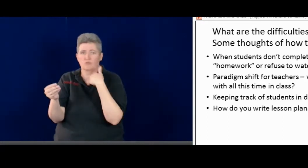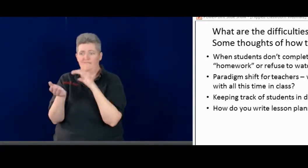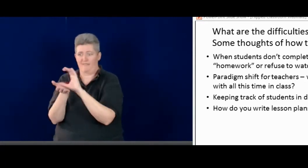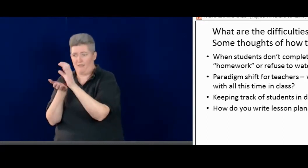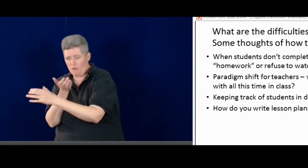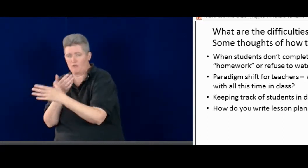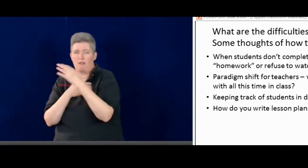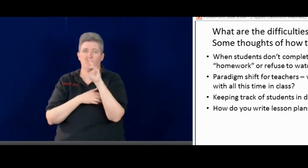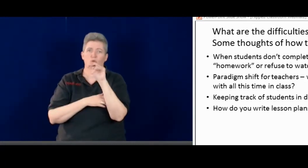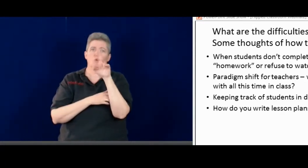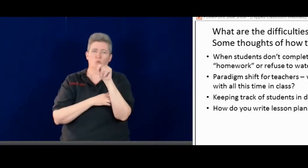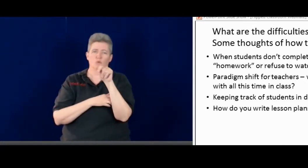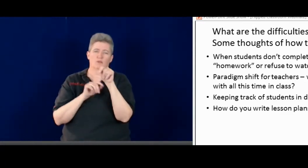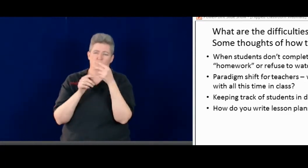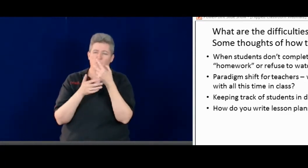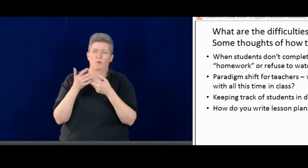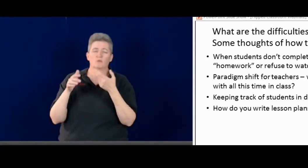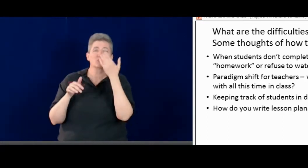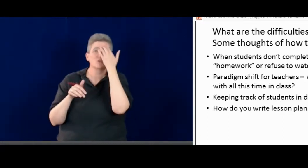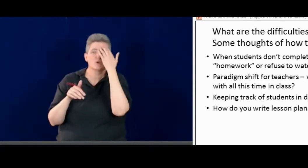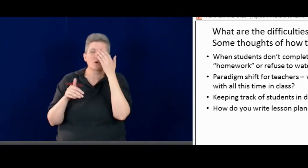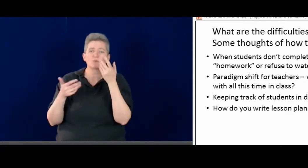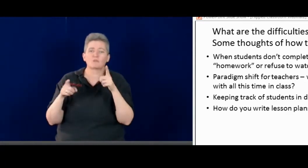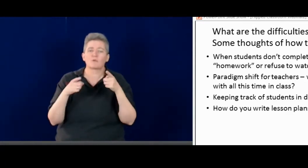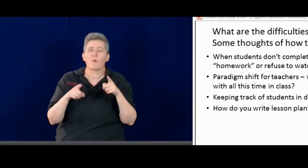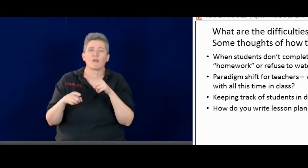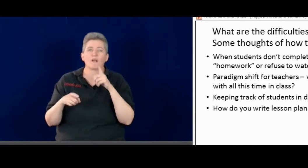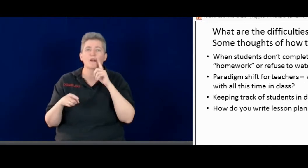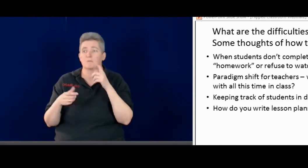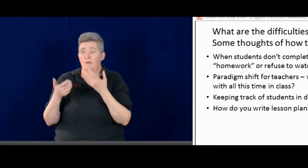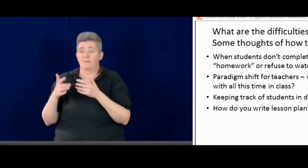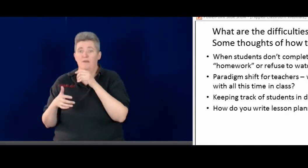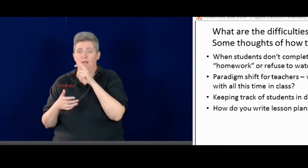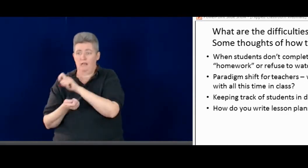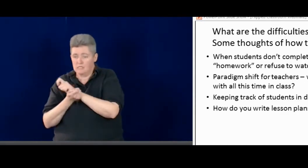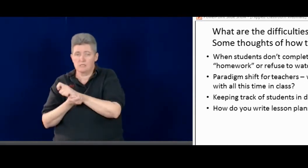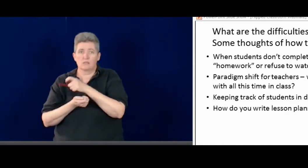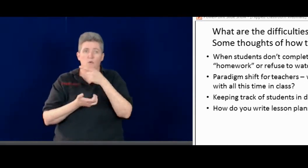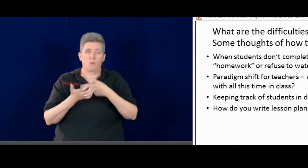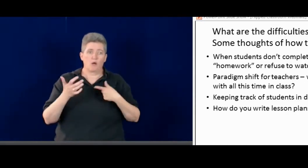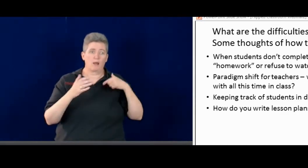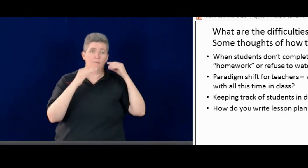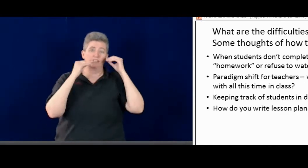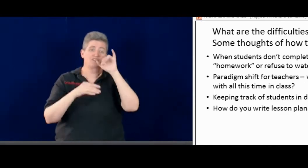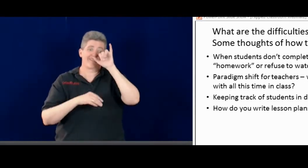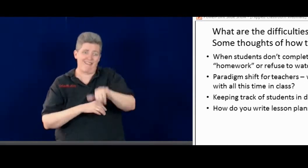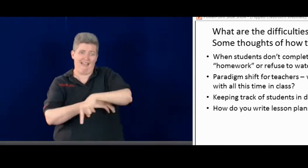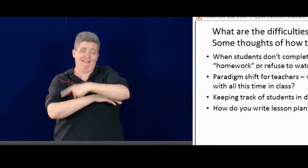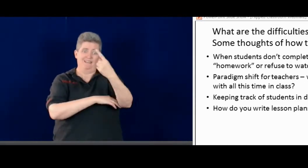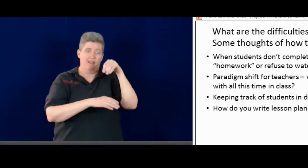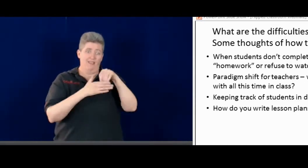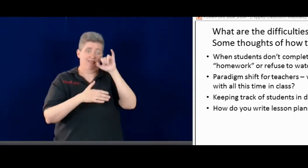what units are ready, both the calendar and the unit. So the principal knows what's going on.